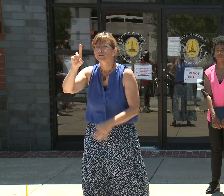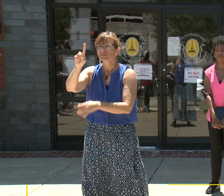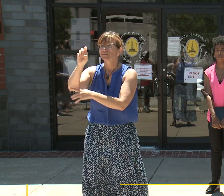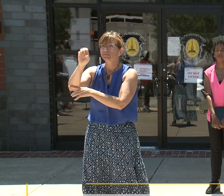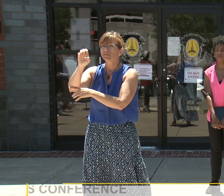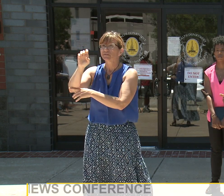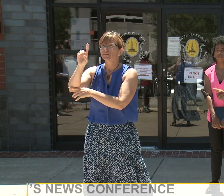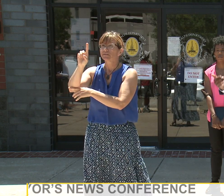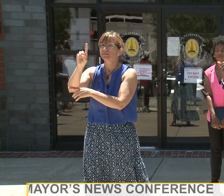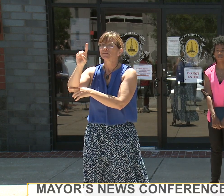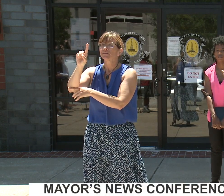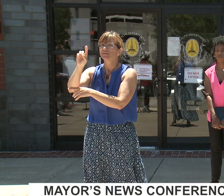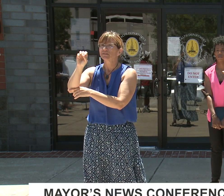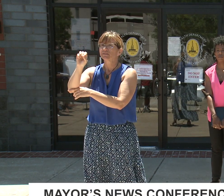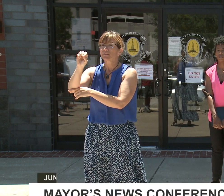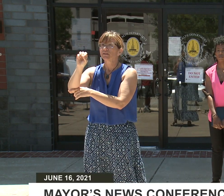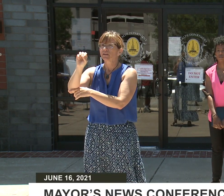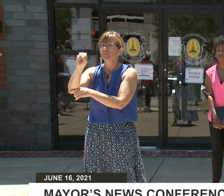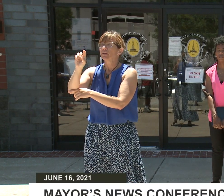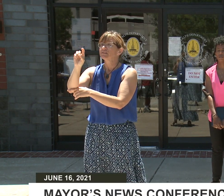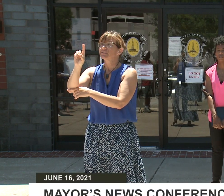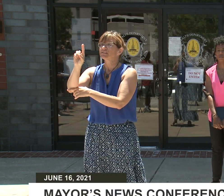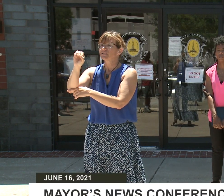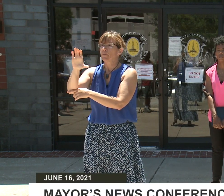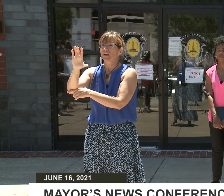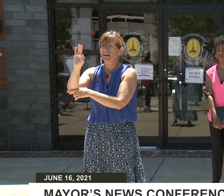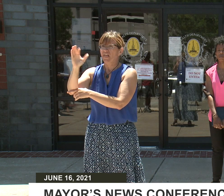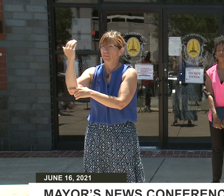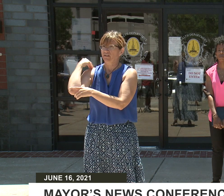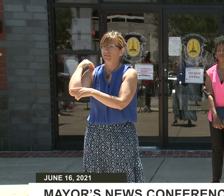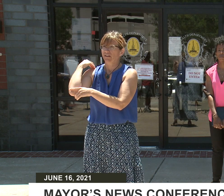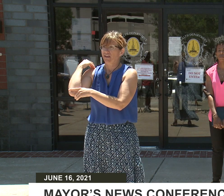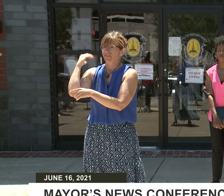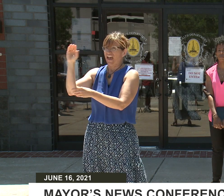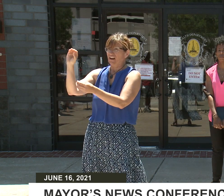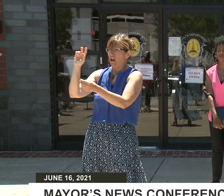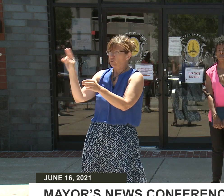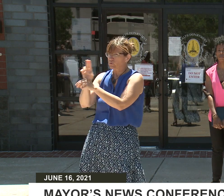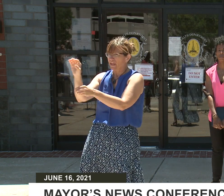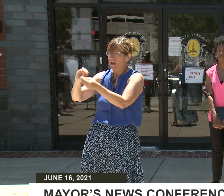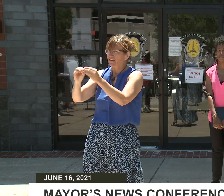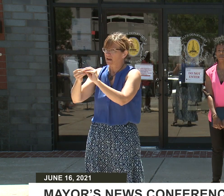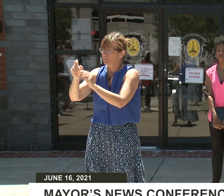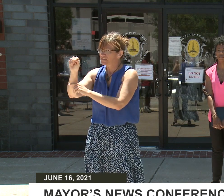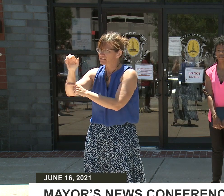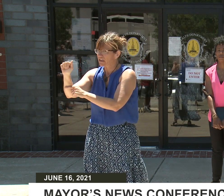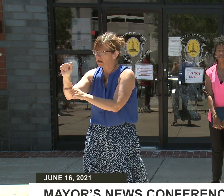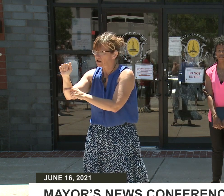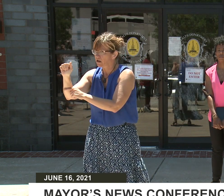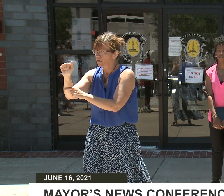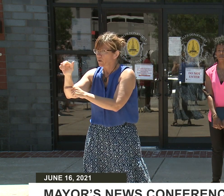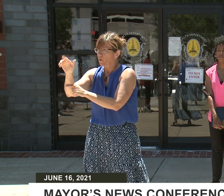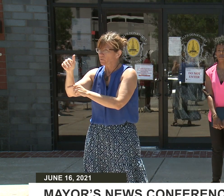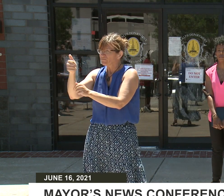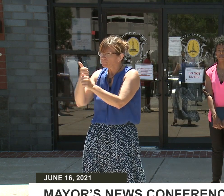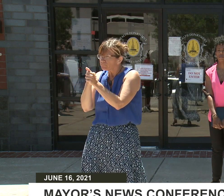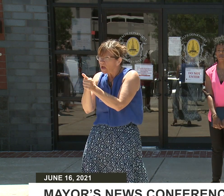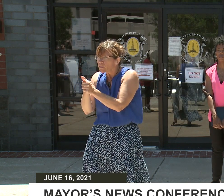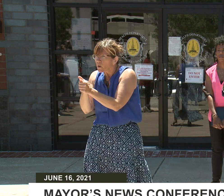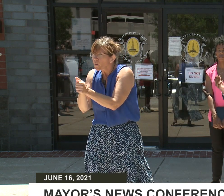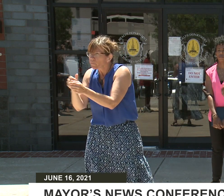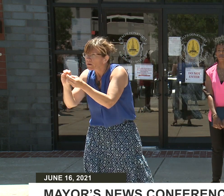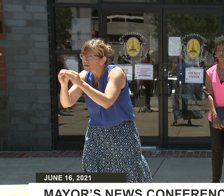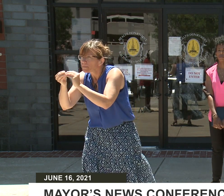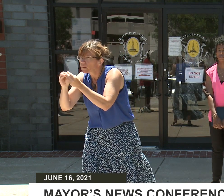the decision to take us into to revert a lot of the things that we released, and the data has driven us to this point today, where we're saying that on July 1st,